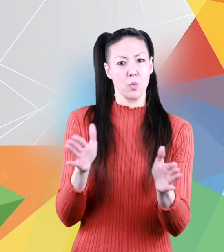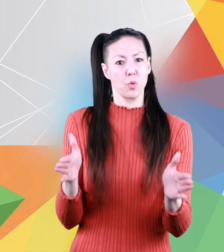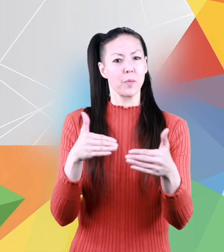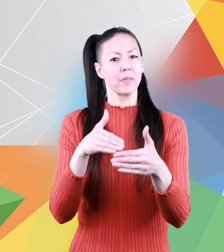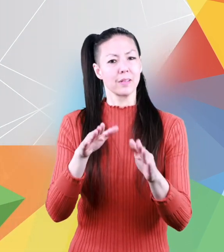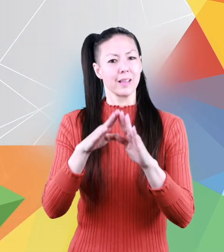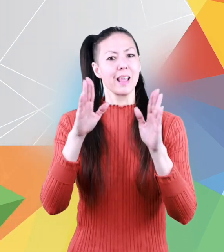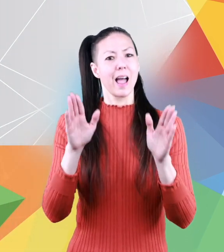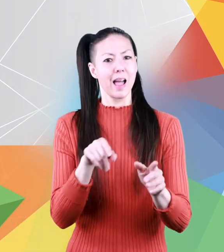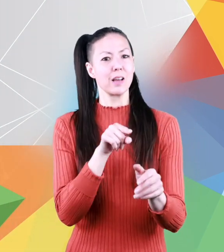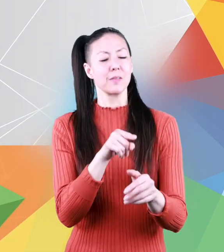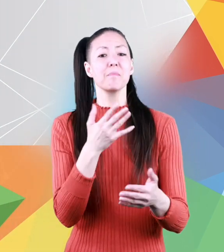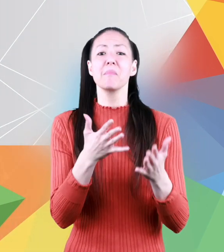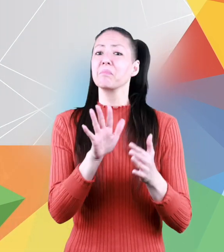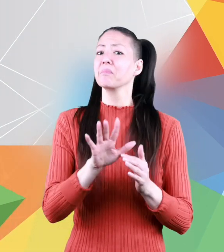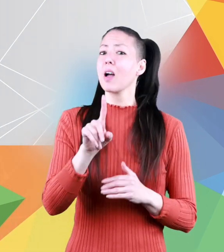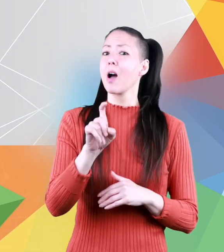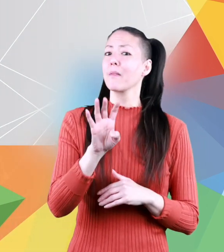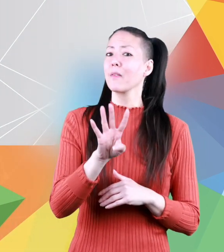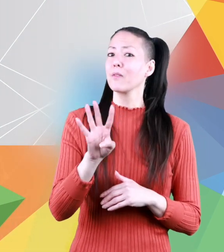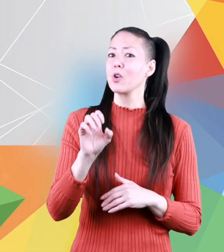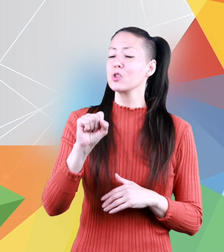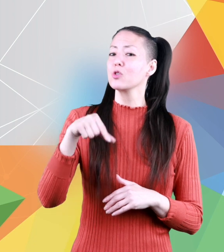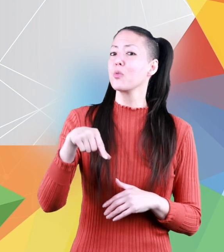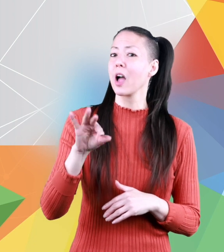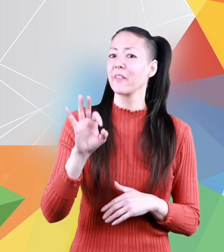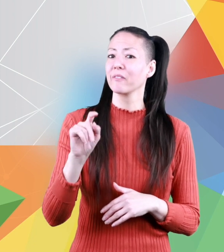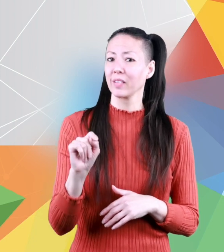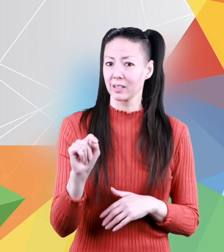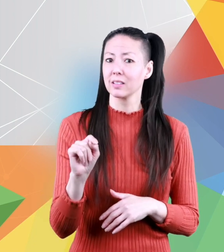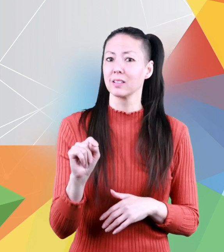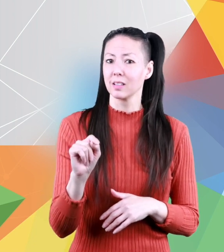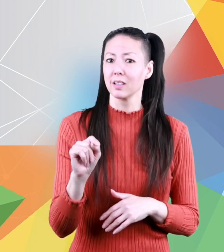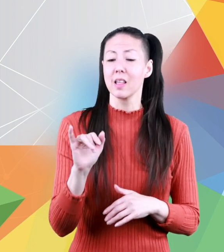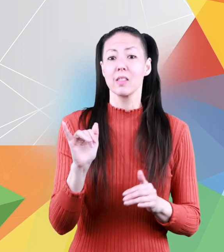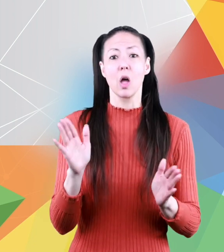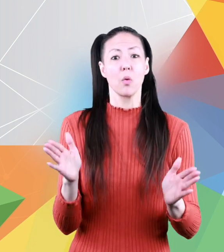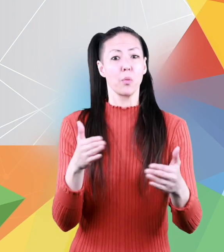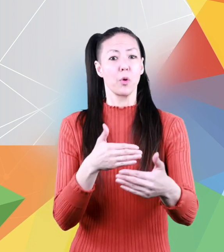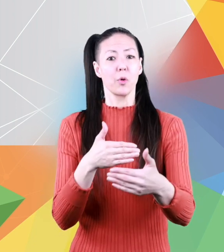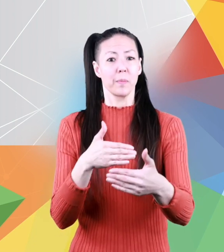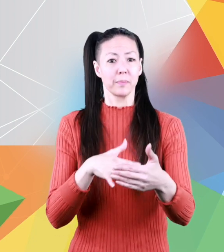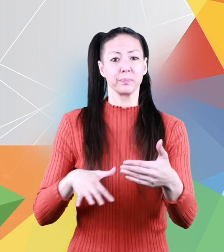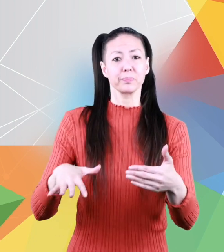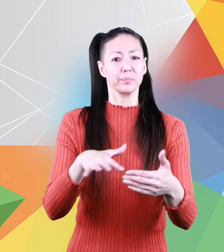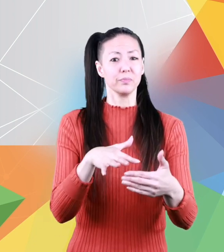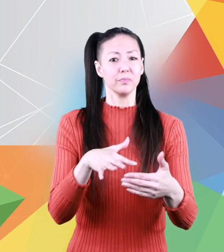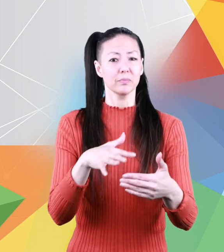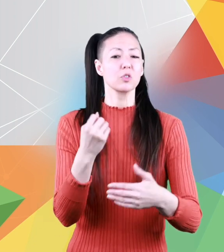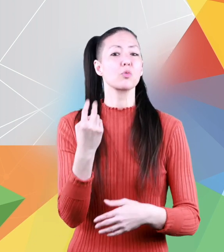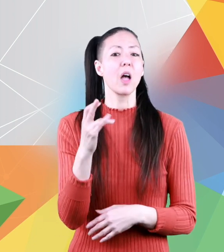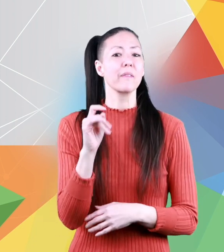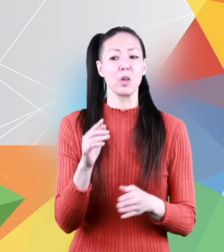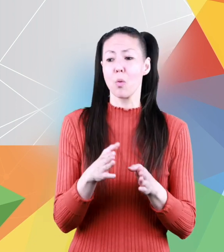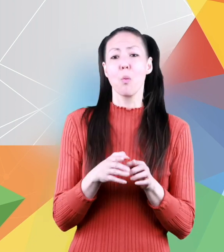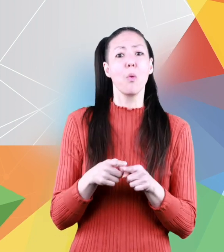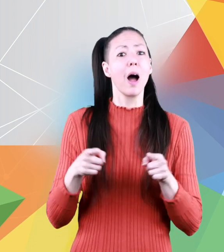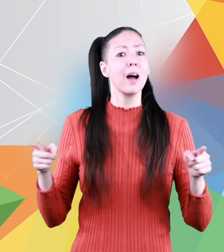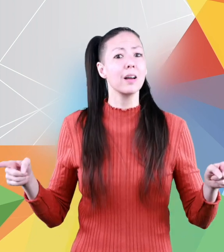room in a house might be 144 square feet if the room is square then the room is 12 feet wide by